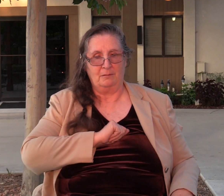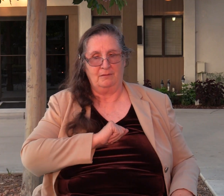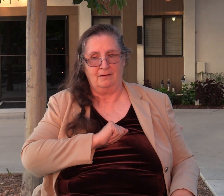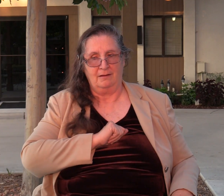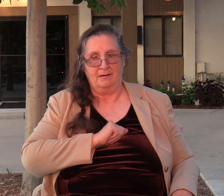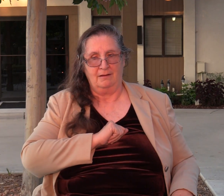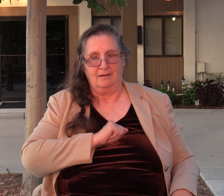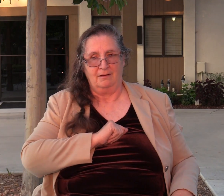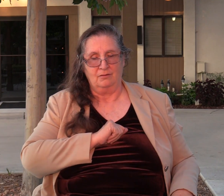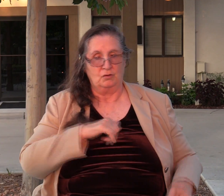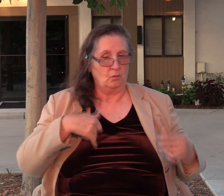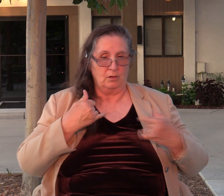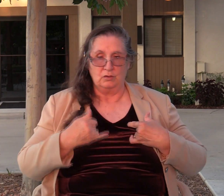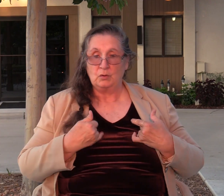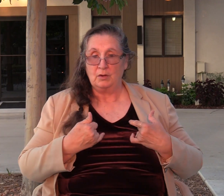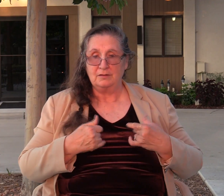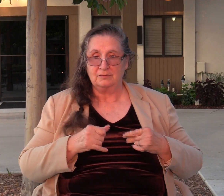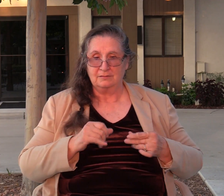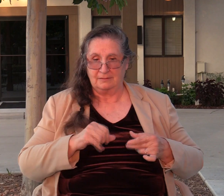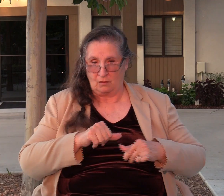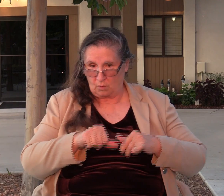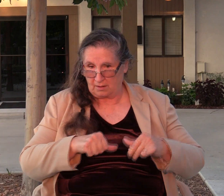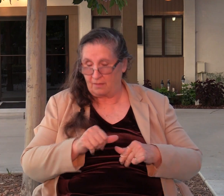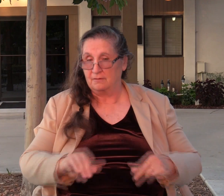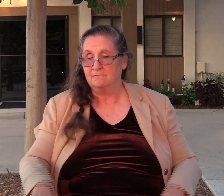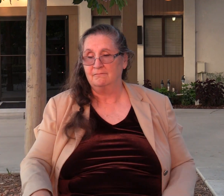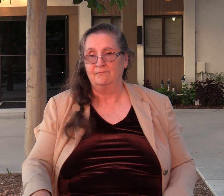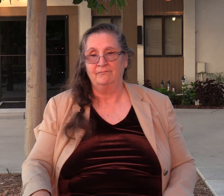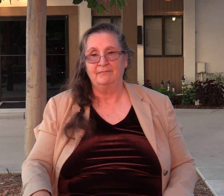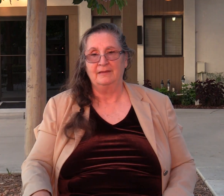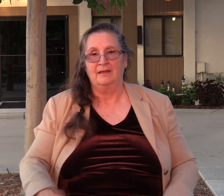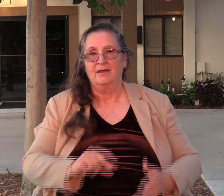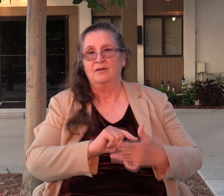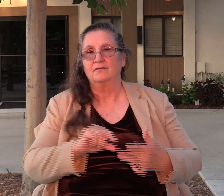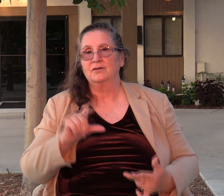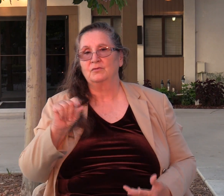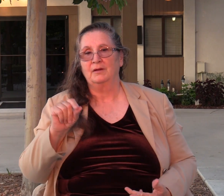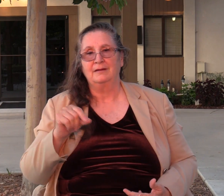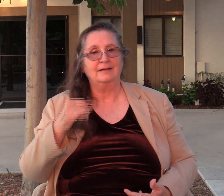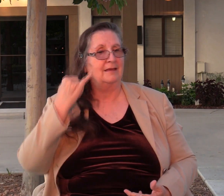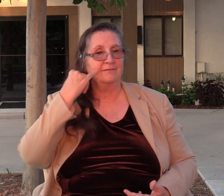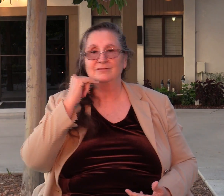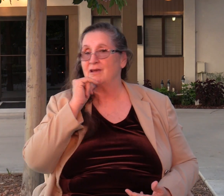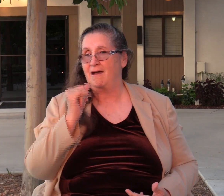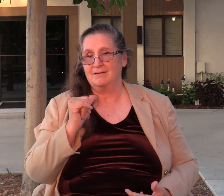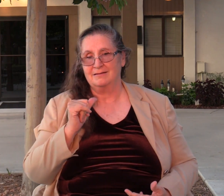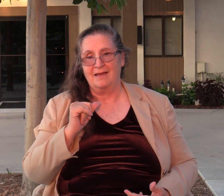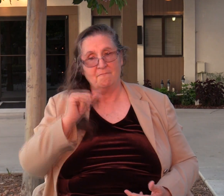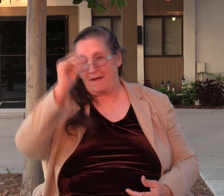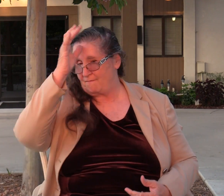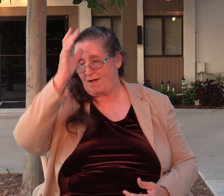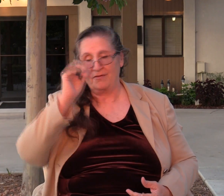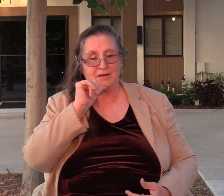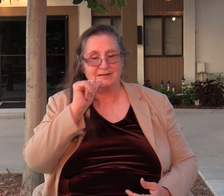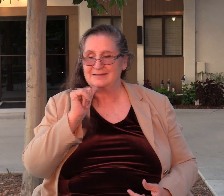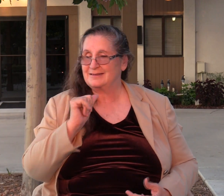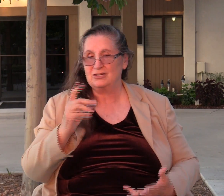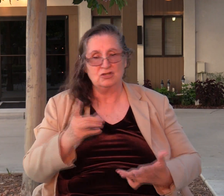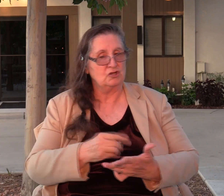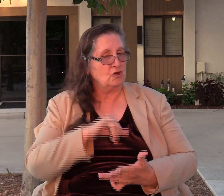rejoice in each other. Verse 20, but if not, in other words, if my father didn't deserve what you